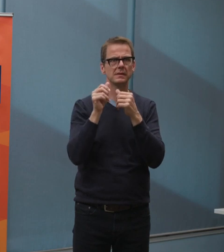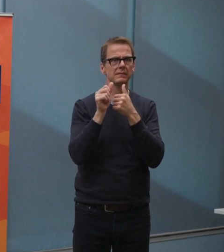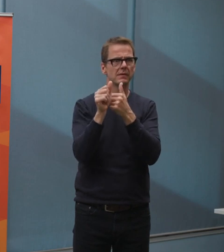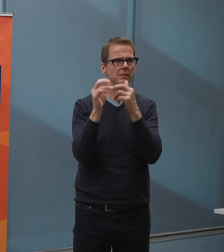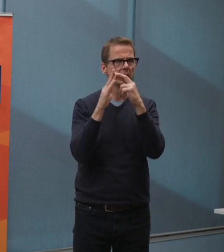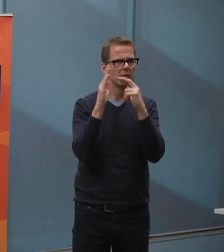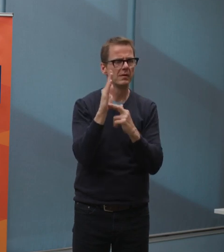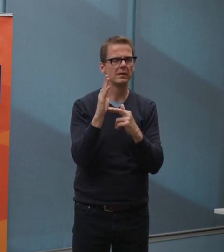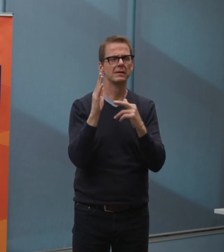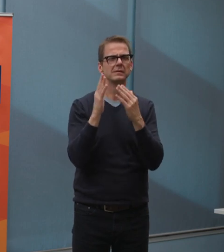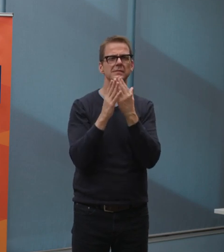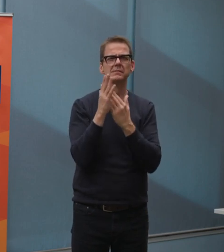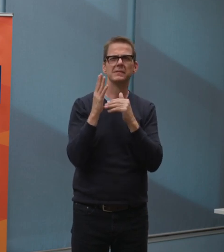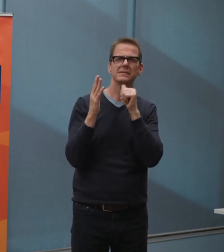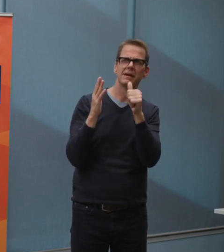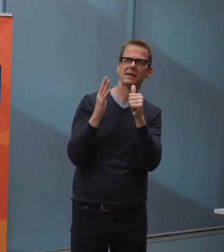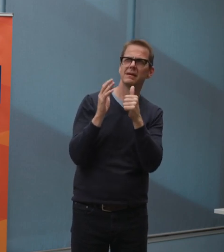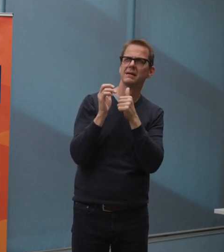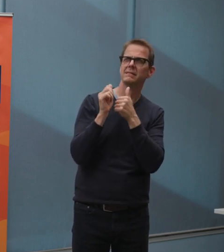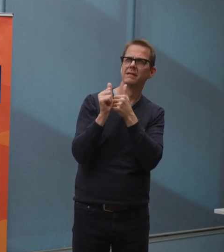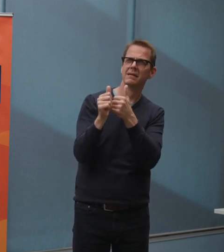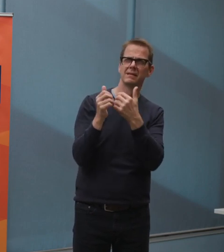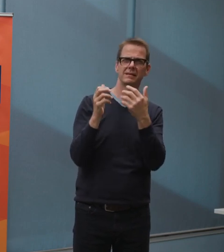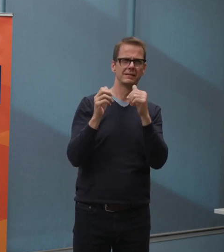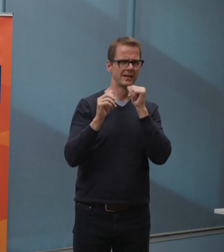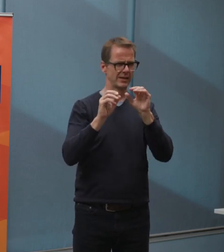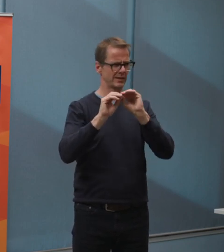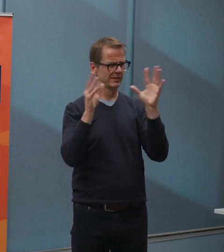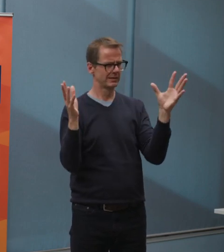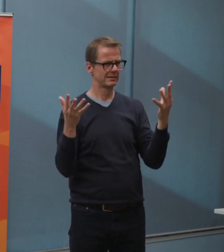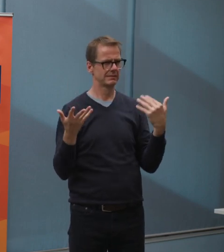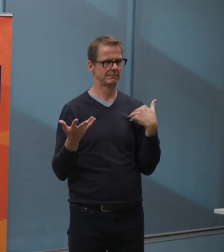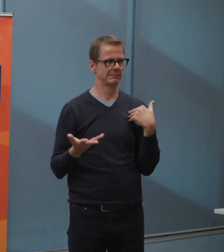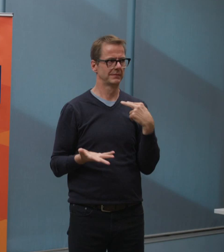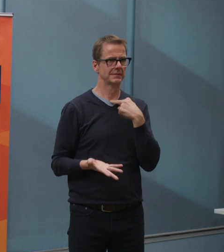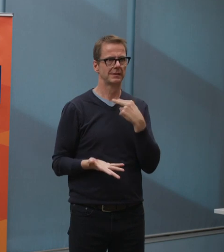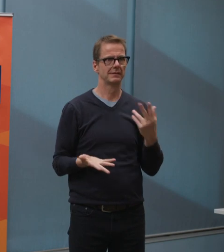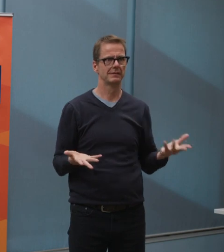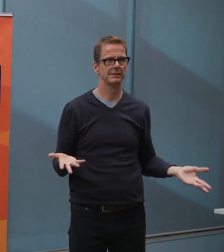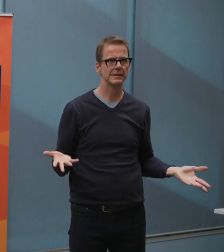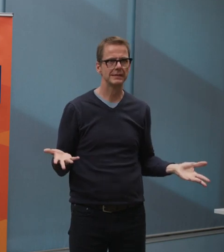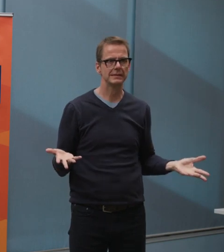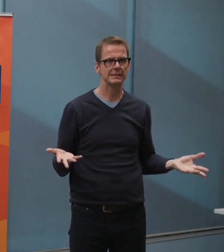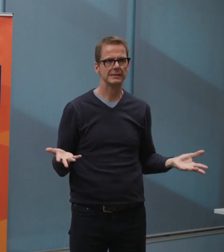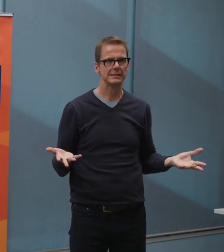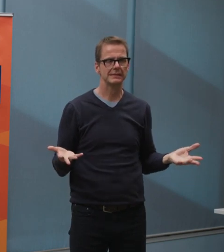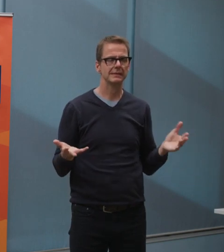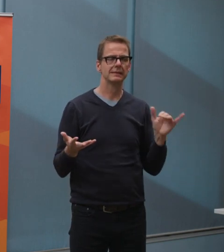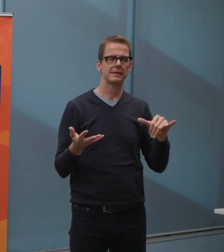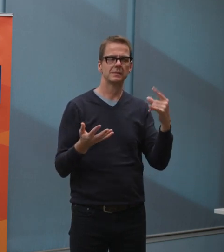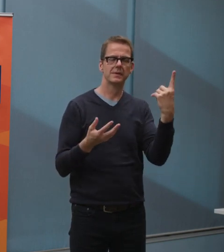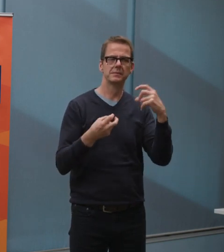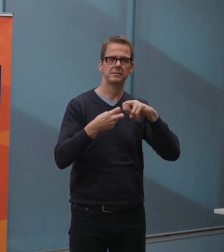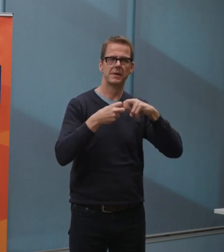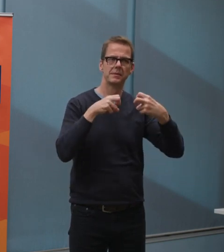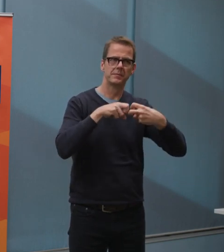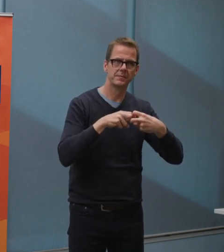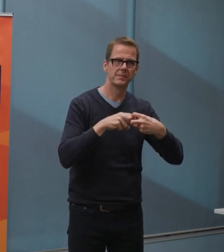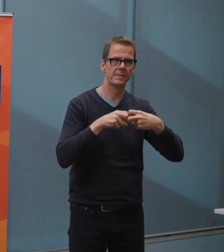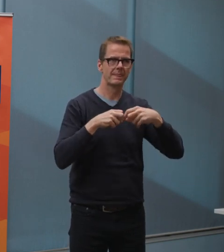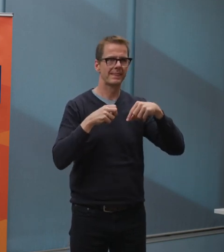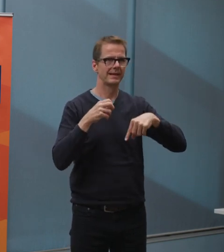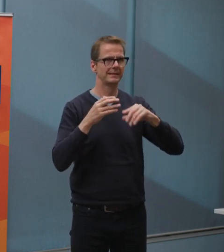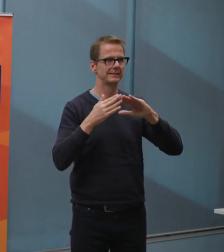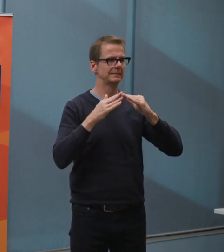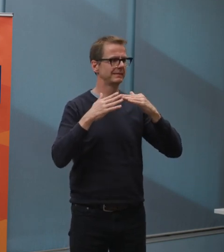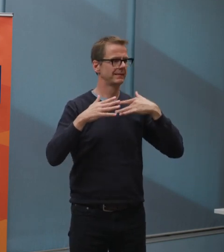orders and rules coming from the province and businesses. We don't want to wind up in the middle of that, and that's why the more